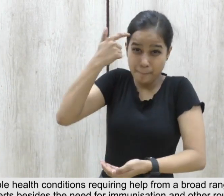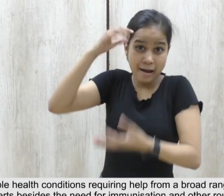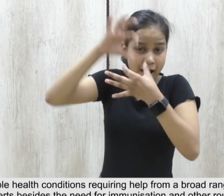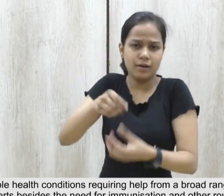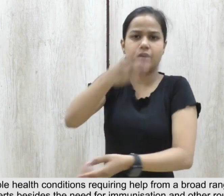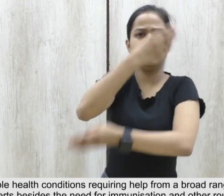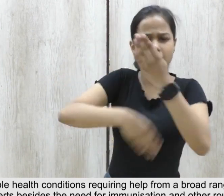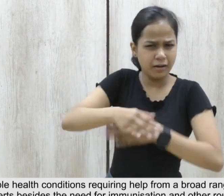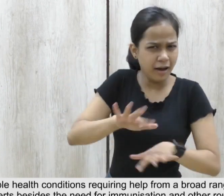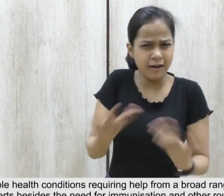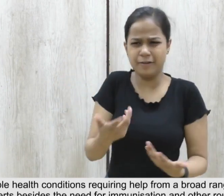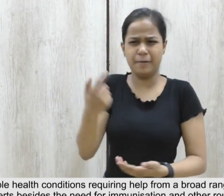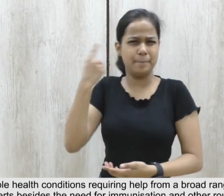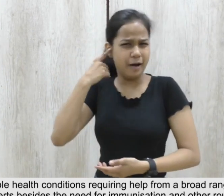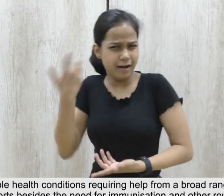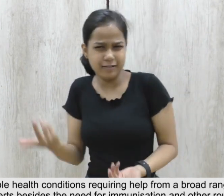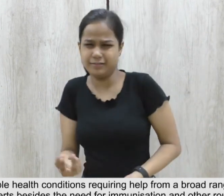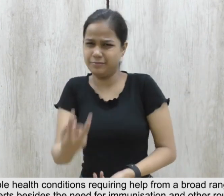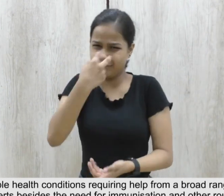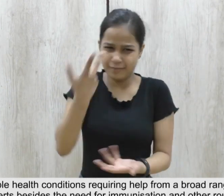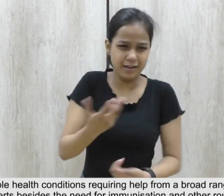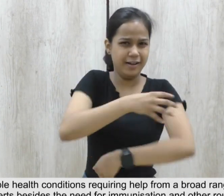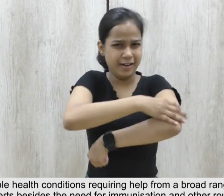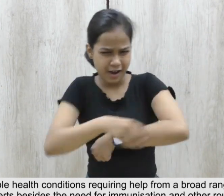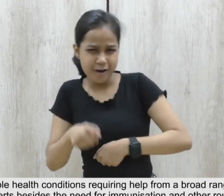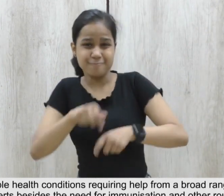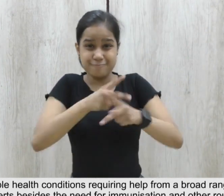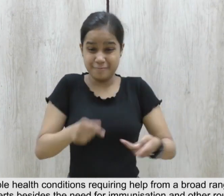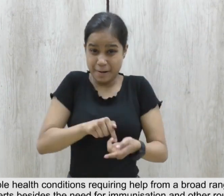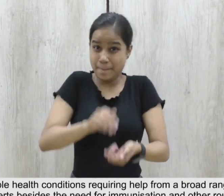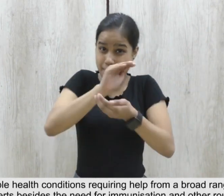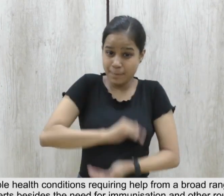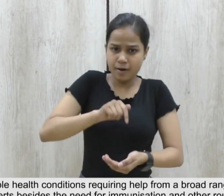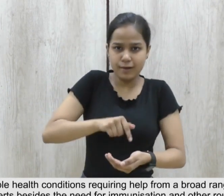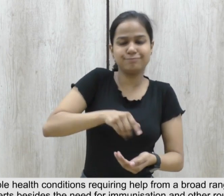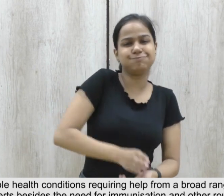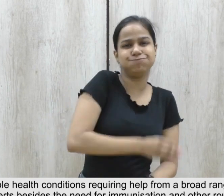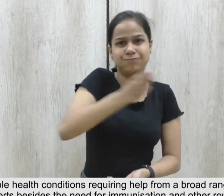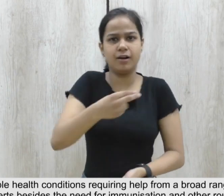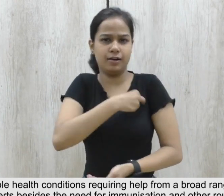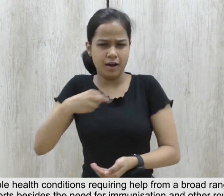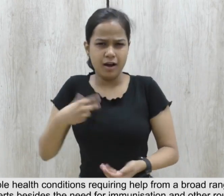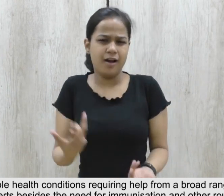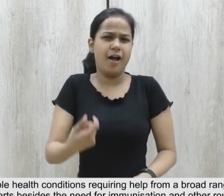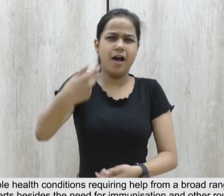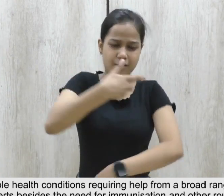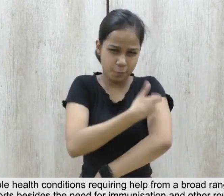and rehabilitative experts besides the need for immunization